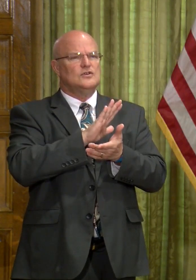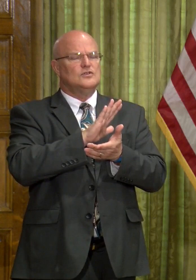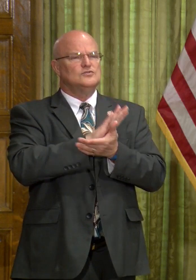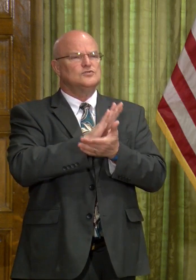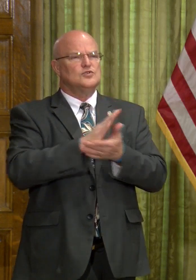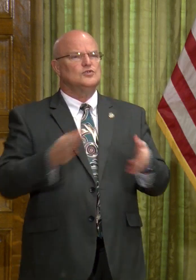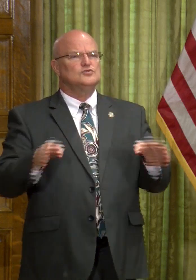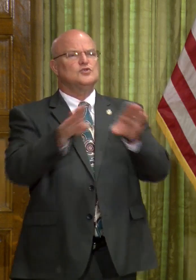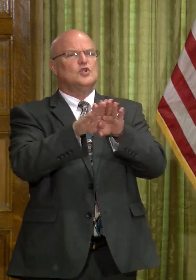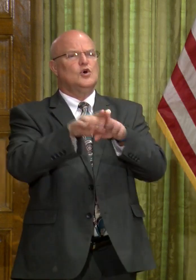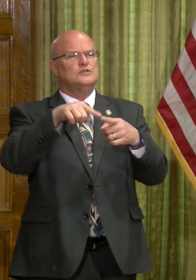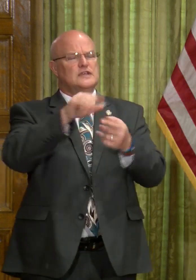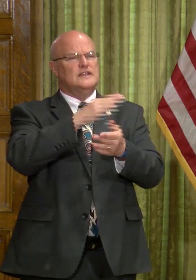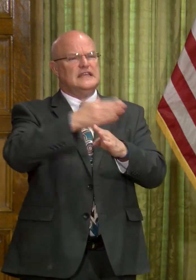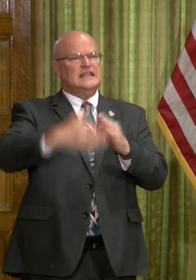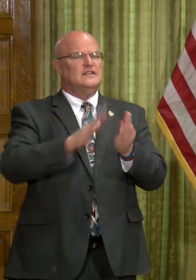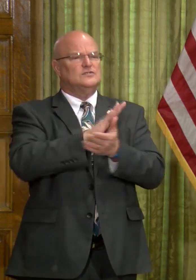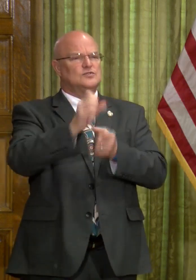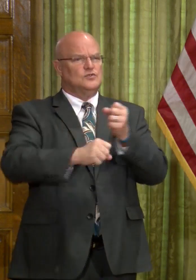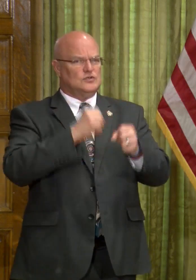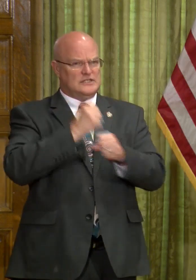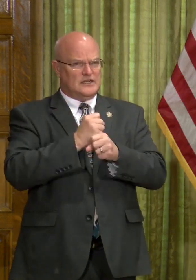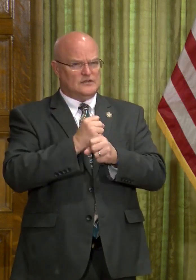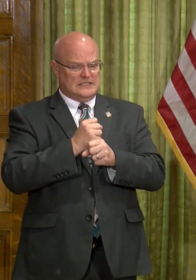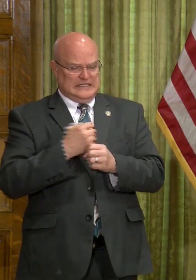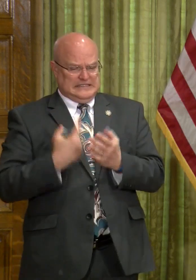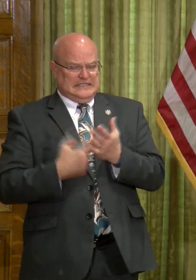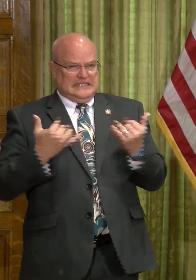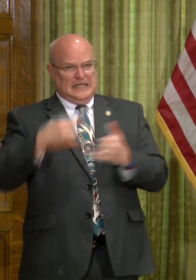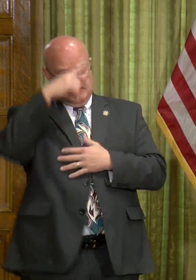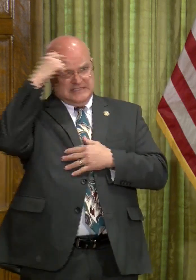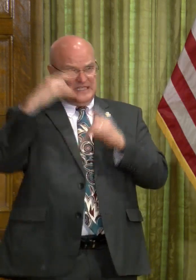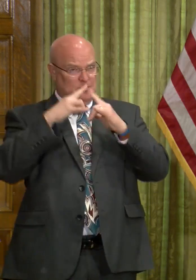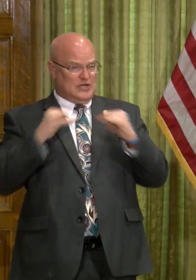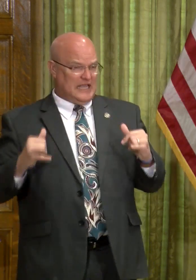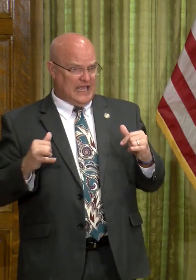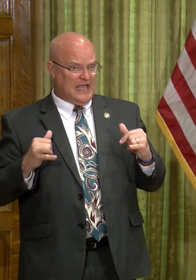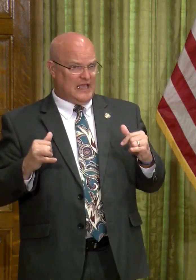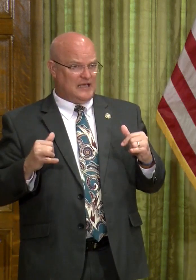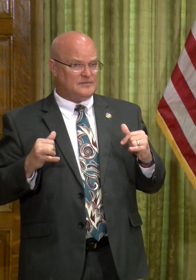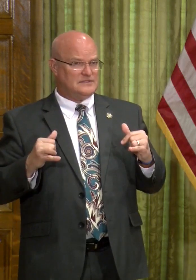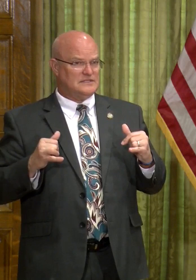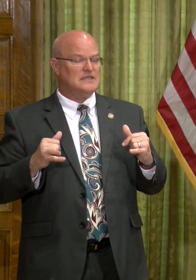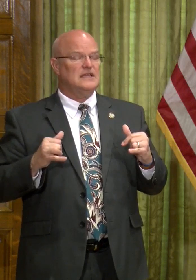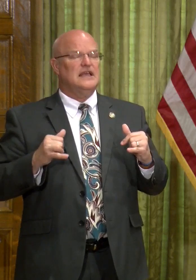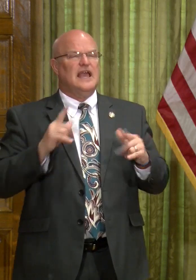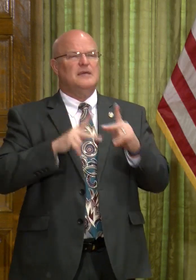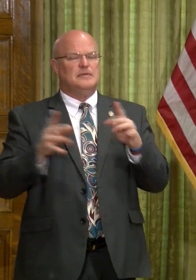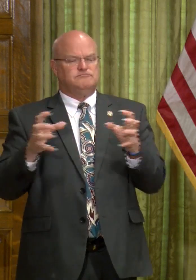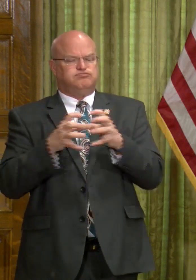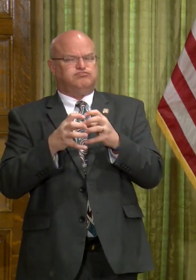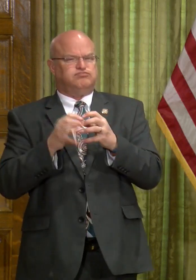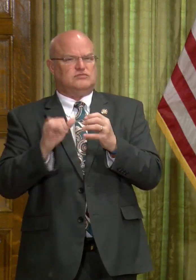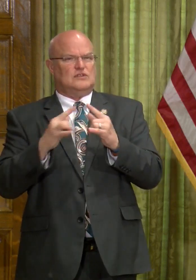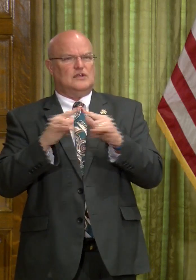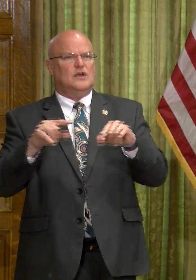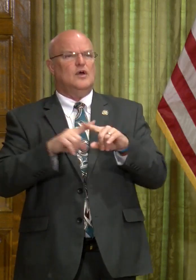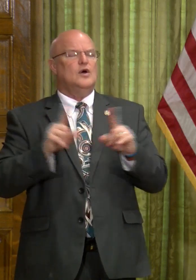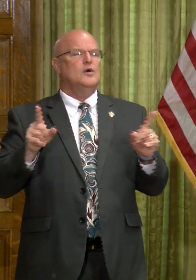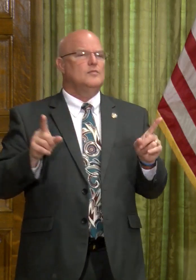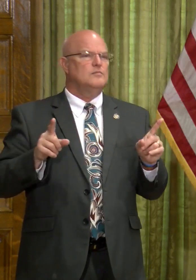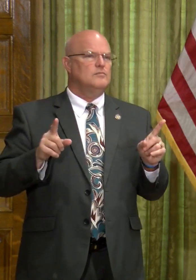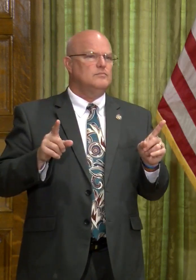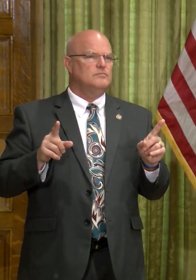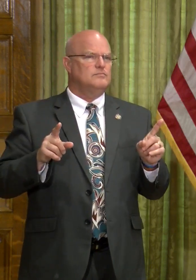being closed until the end of the school year and talking now about, uh, summer camps and including people from congregating in those settings, yet daycare